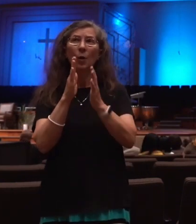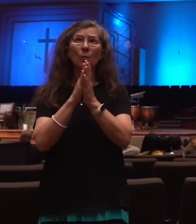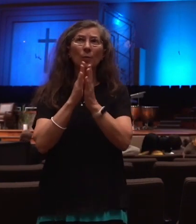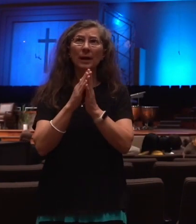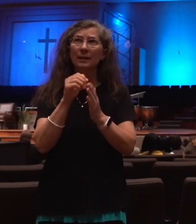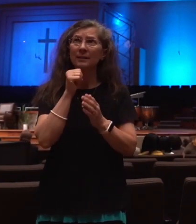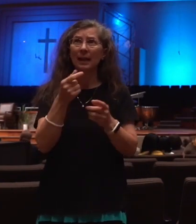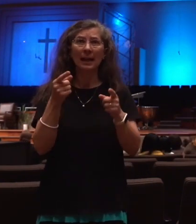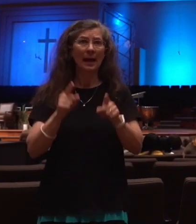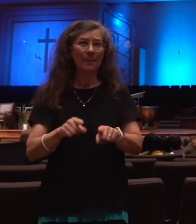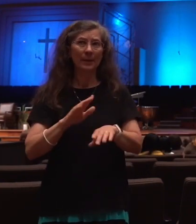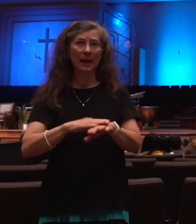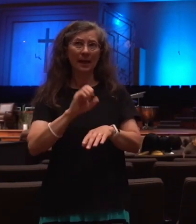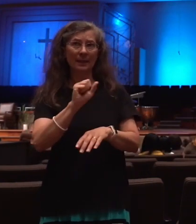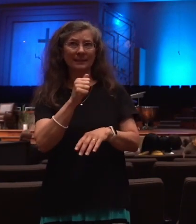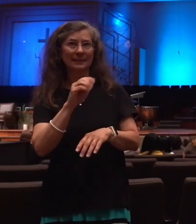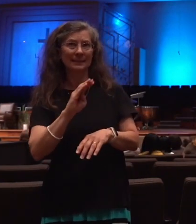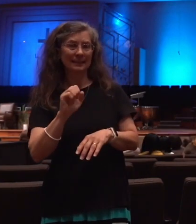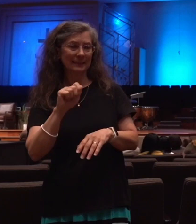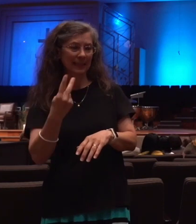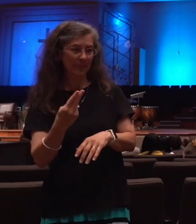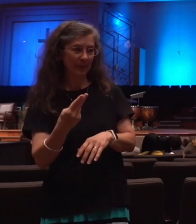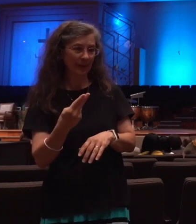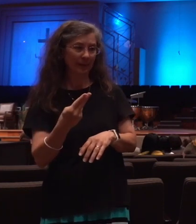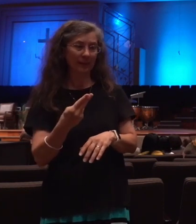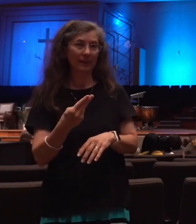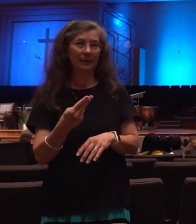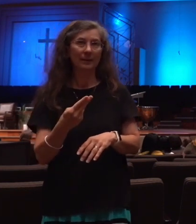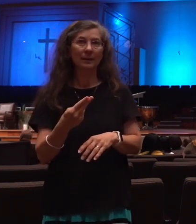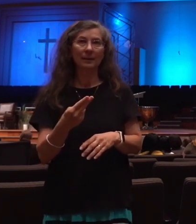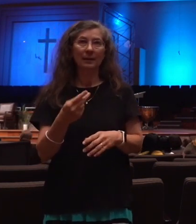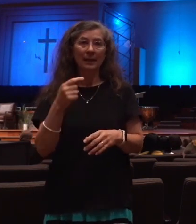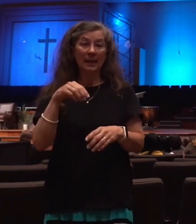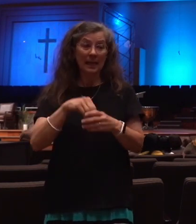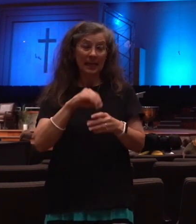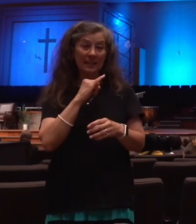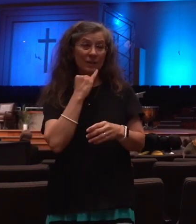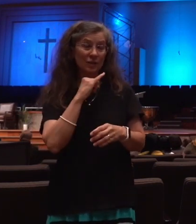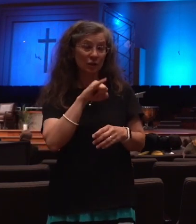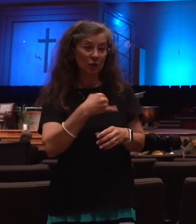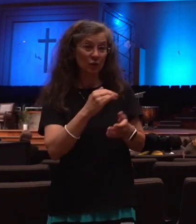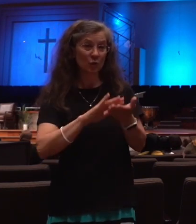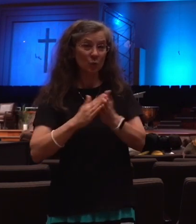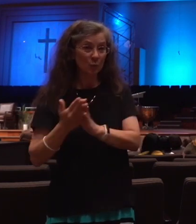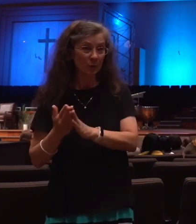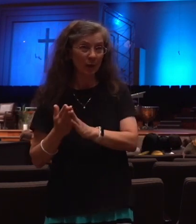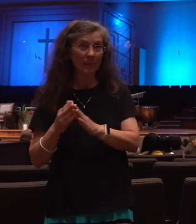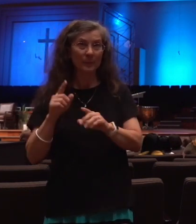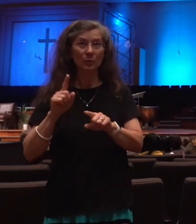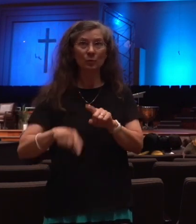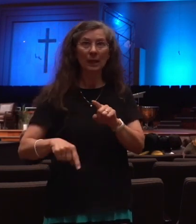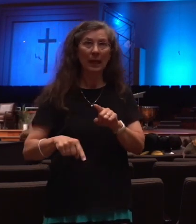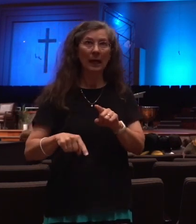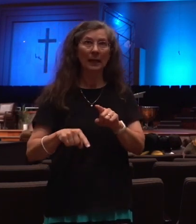Why does he pray it's not on the Sabbath? Because in Jerusalem, you can't even get a taxi. You can't even get a donkey